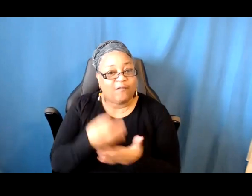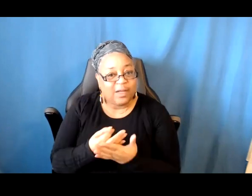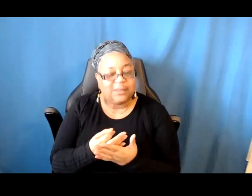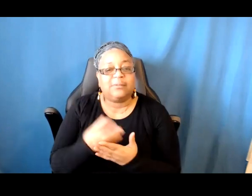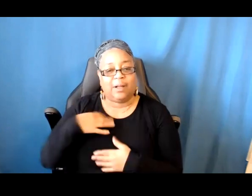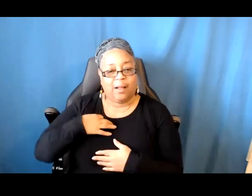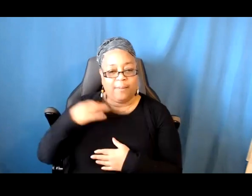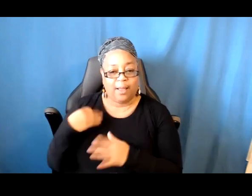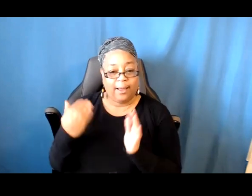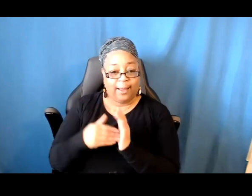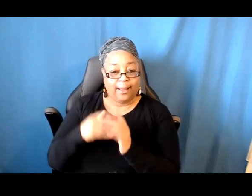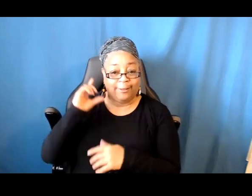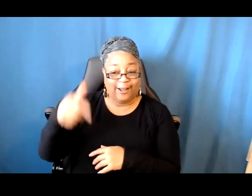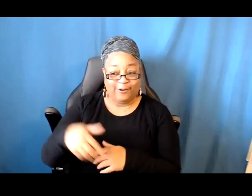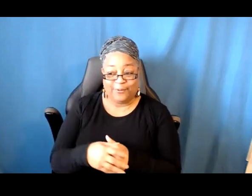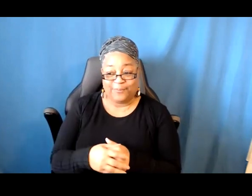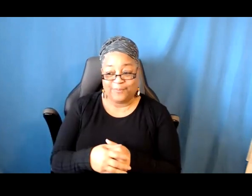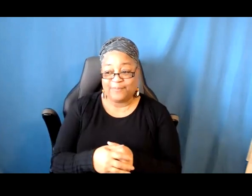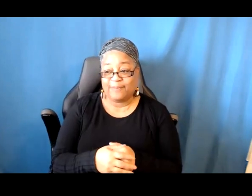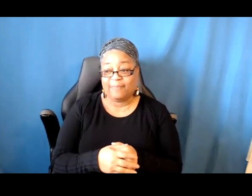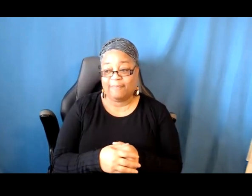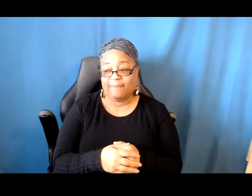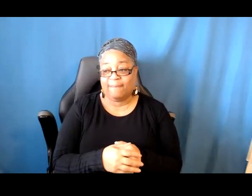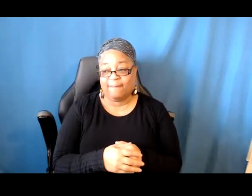All right. Let's see what else we have here.